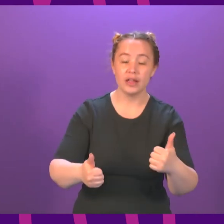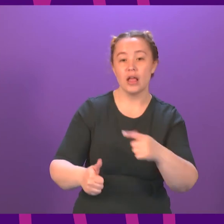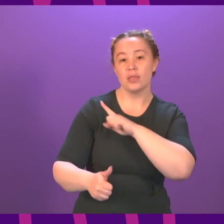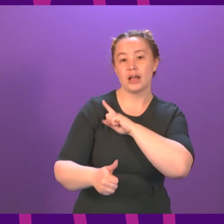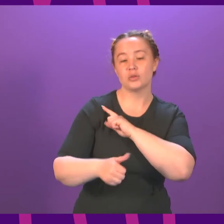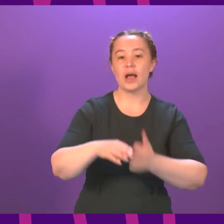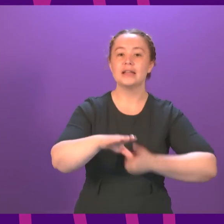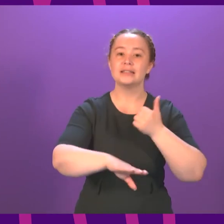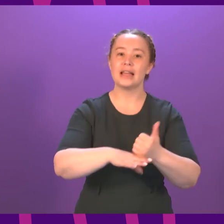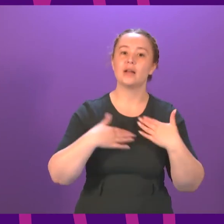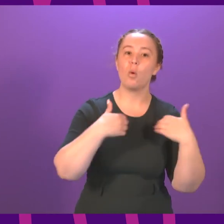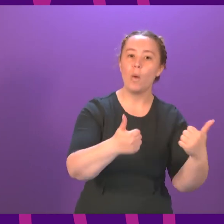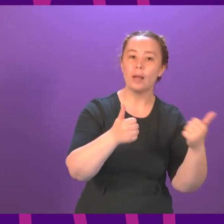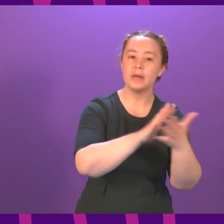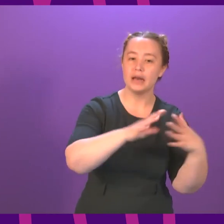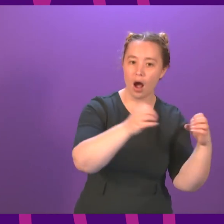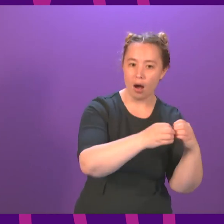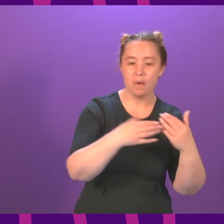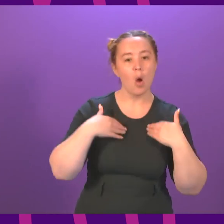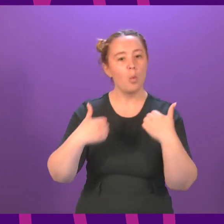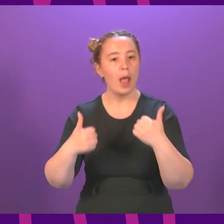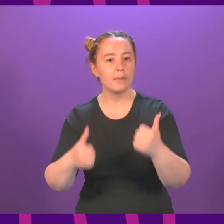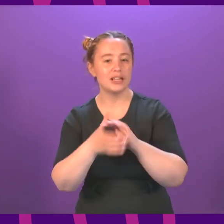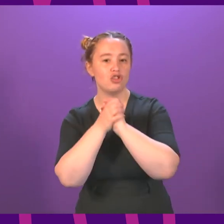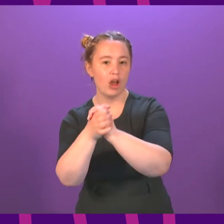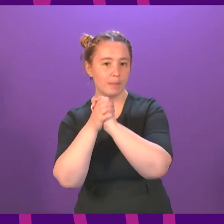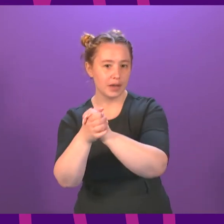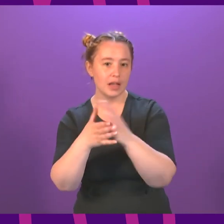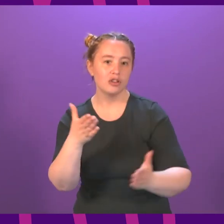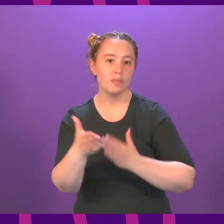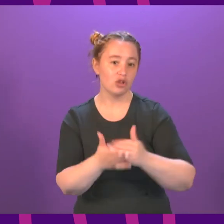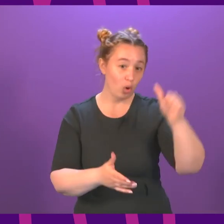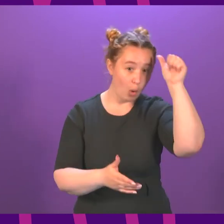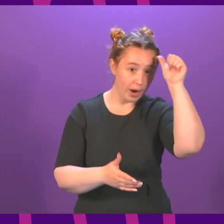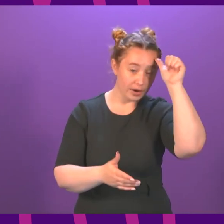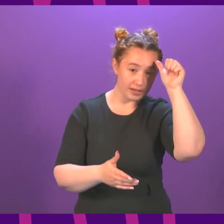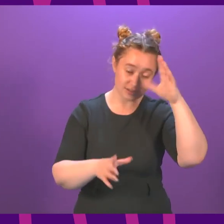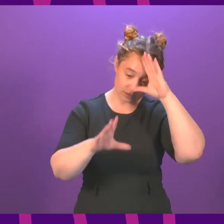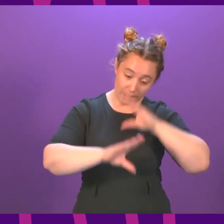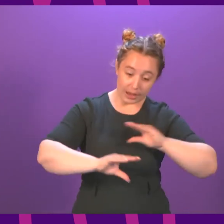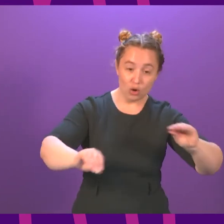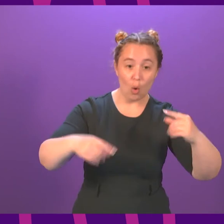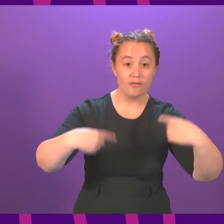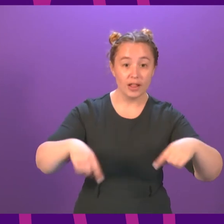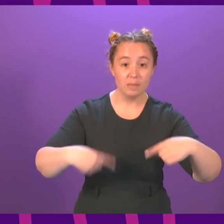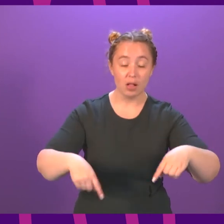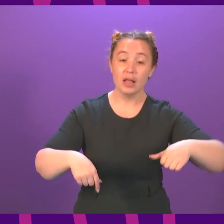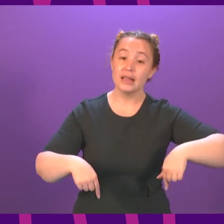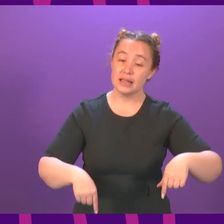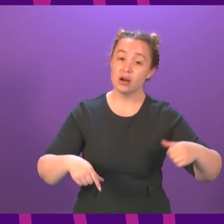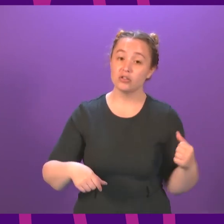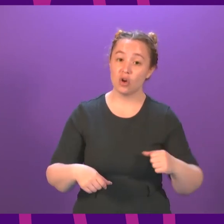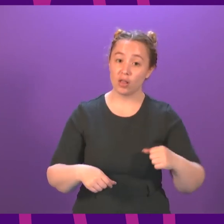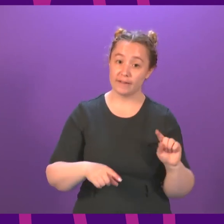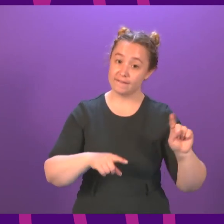champions and a wellbeing hub to raise awareness of the support available. In addition, Police Scotland were one of the first police services in the UK to